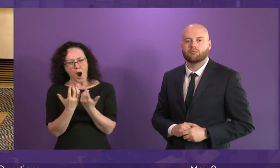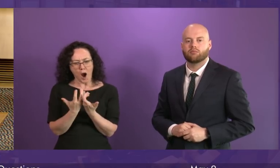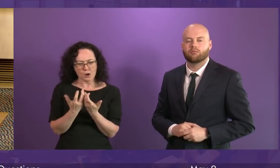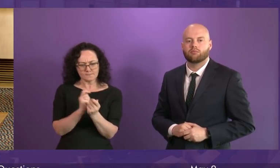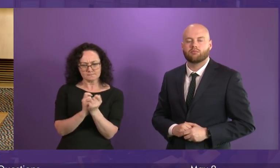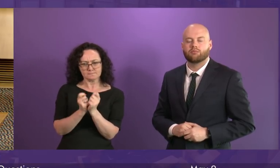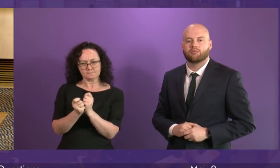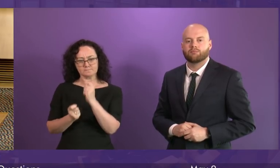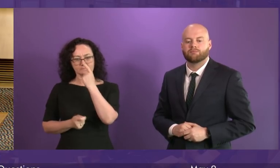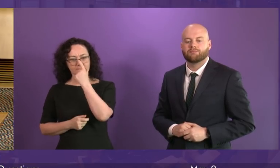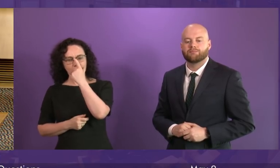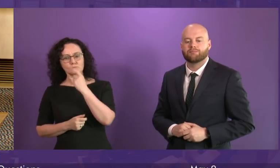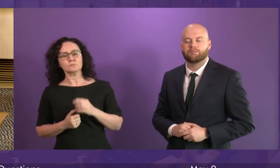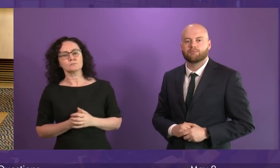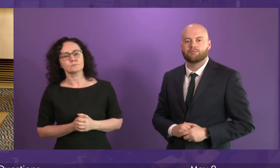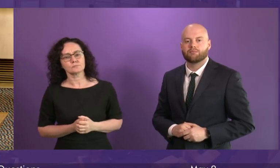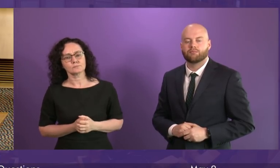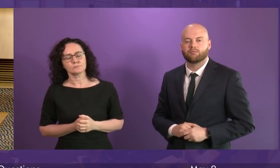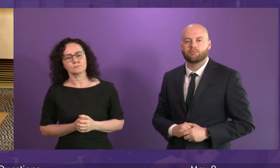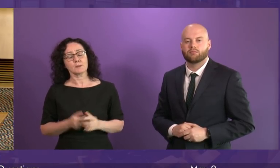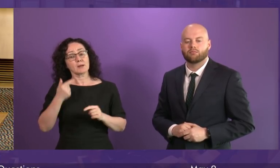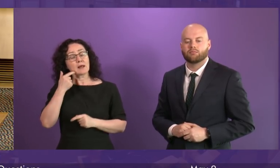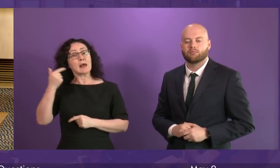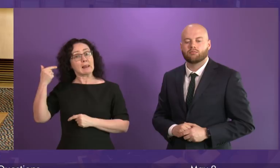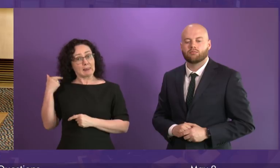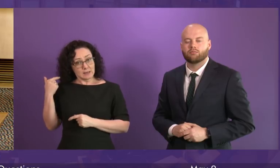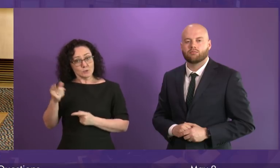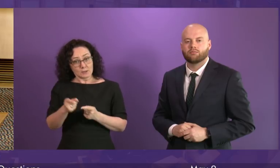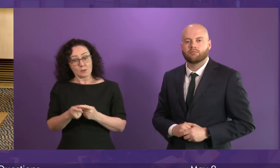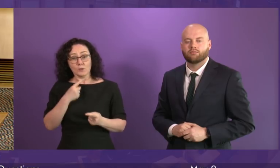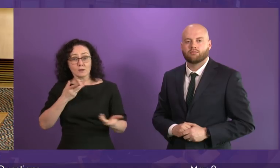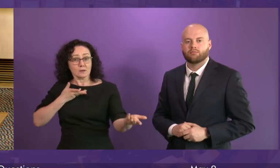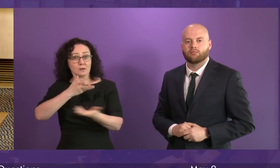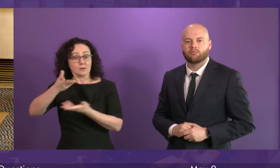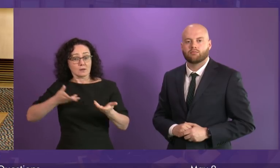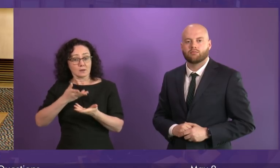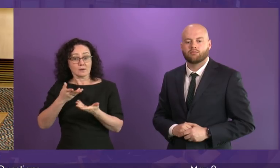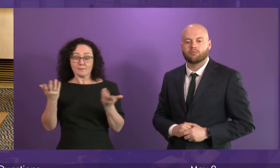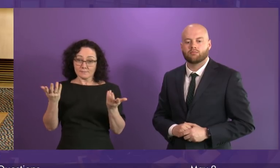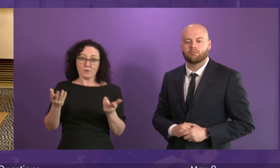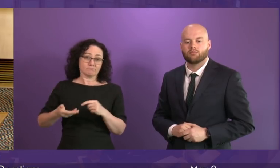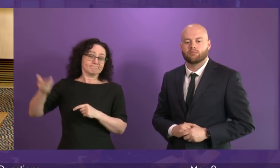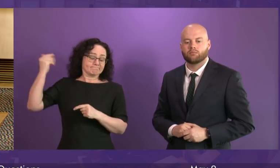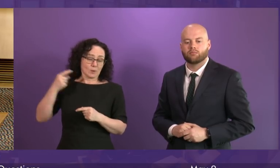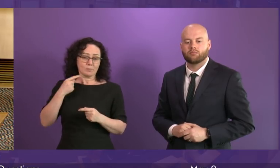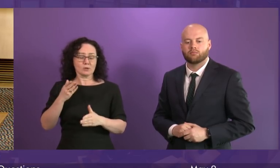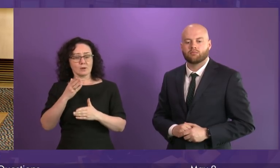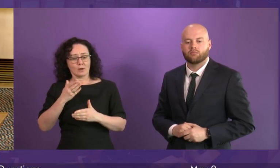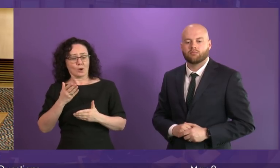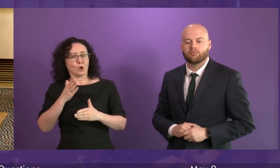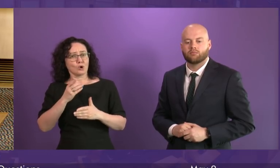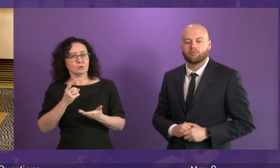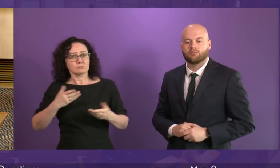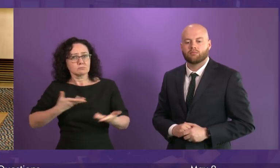the opposition parties with the exception of the Greens in this chamber. When we come to discuss workplace parking over the next few weeks